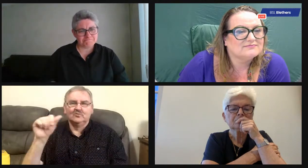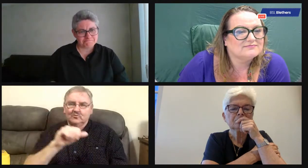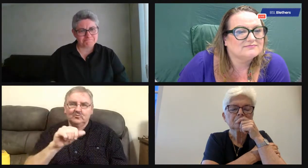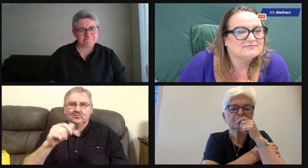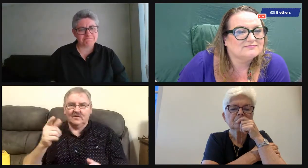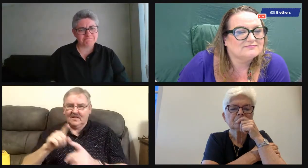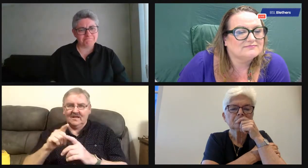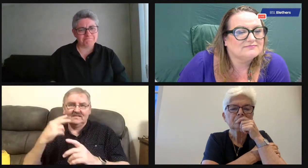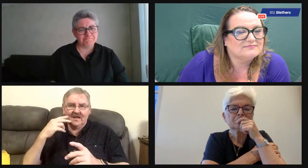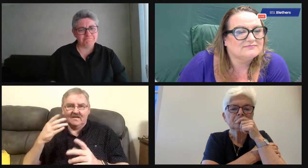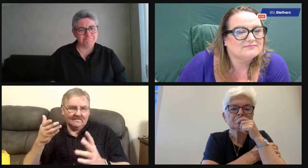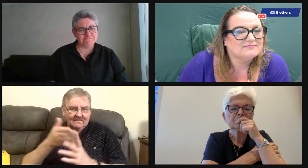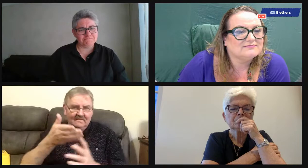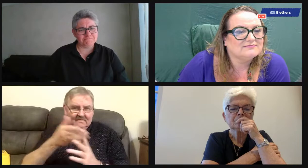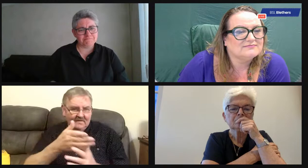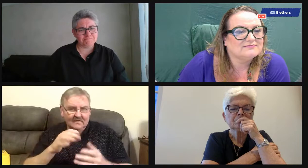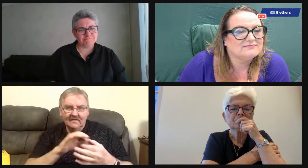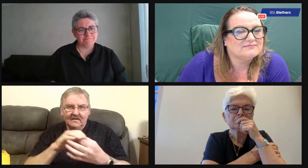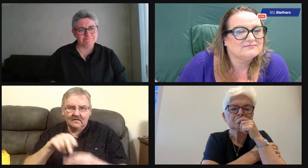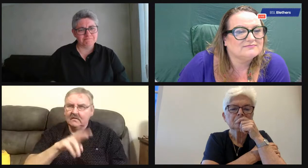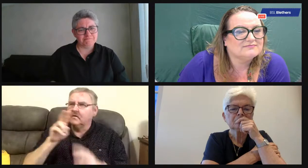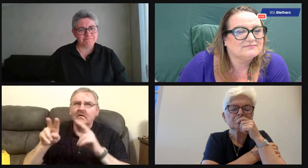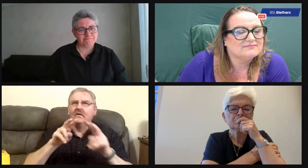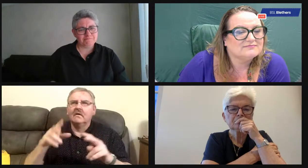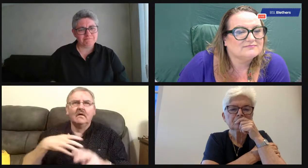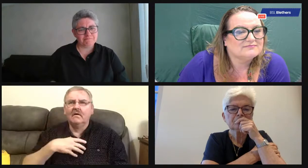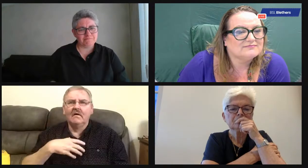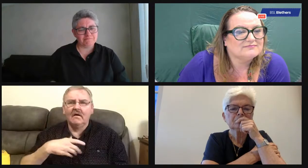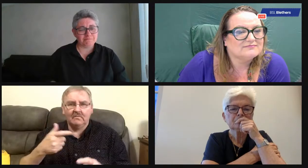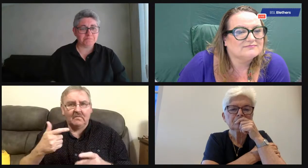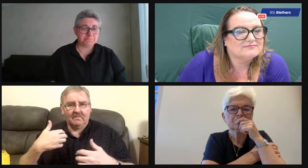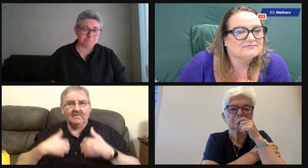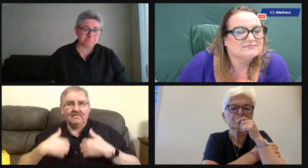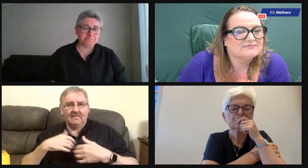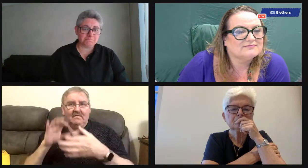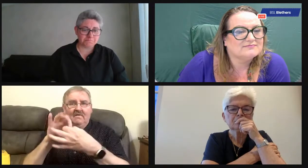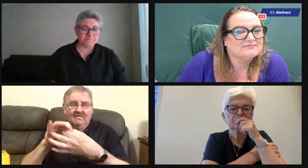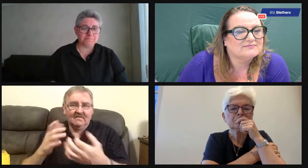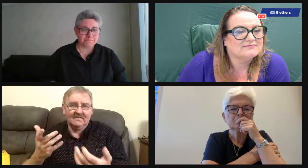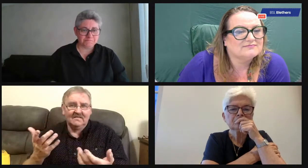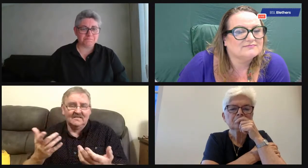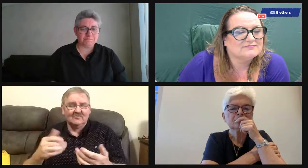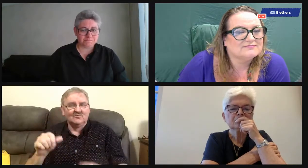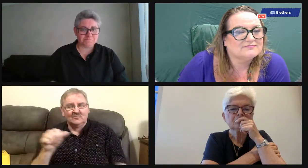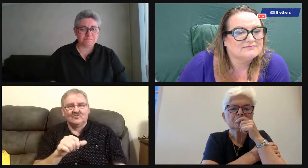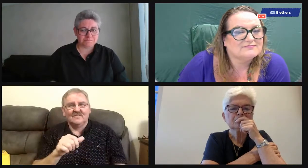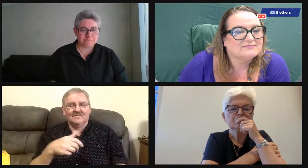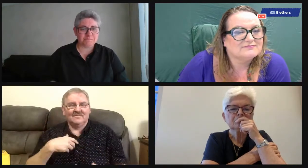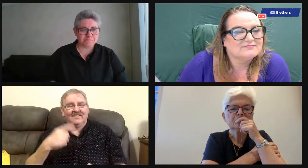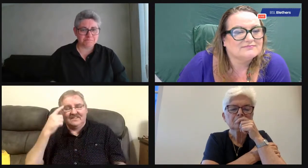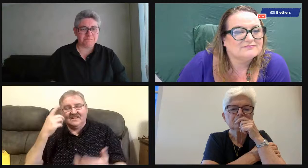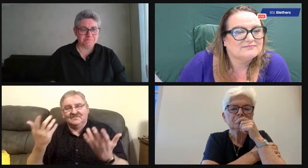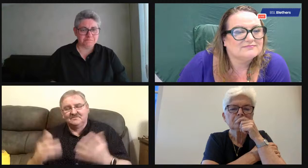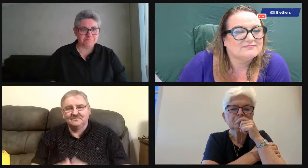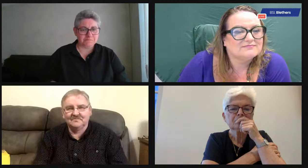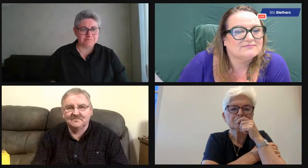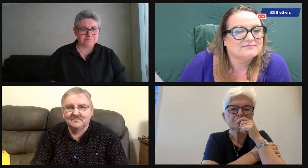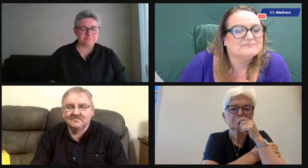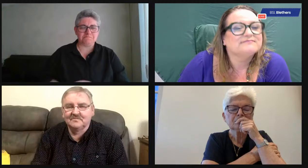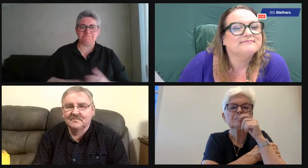like they've forgotten their deaf community. And I'm keen to keep that engagement there to